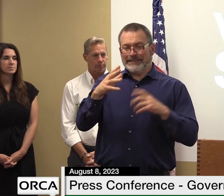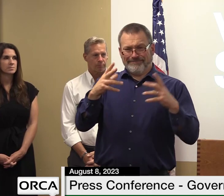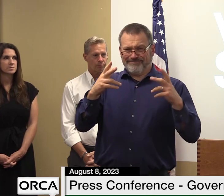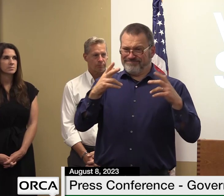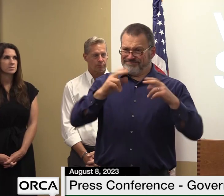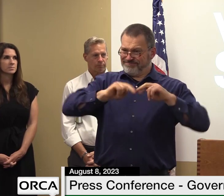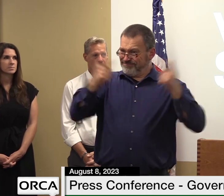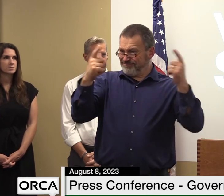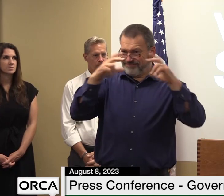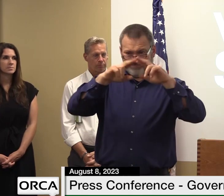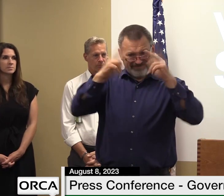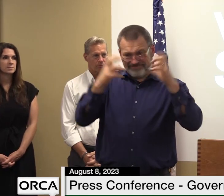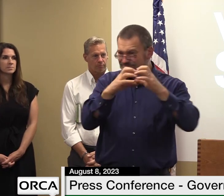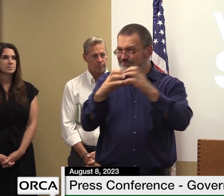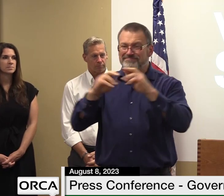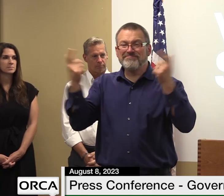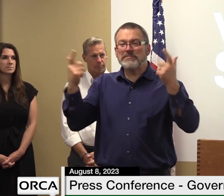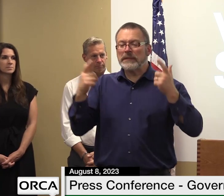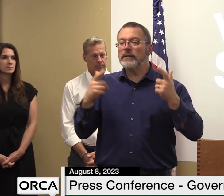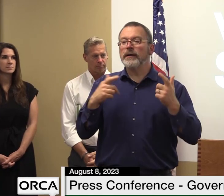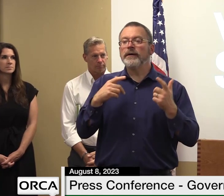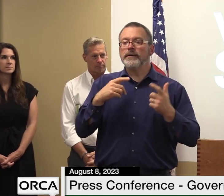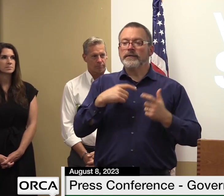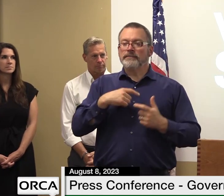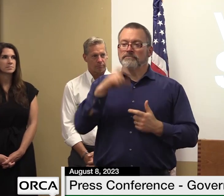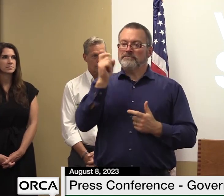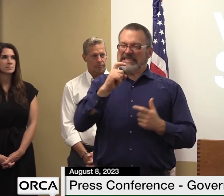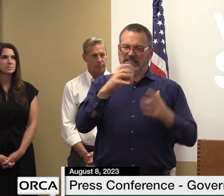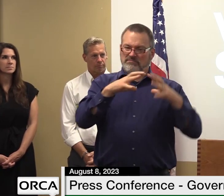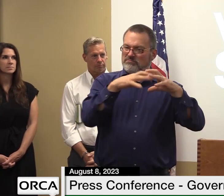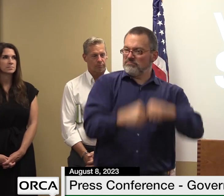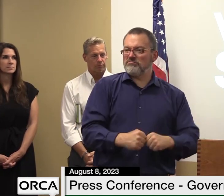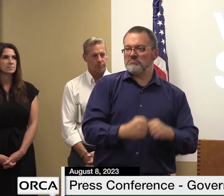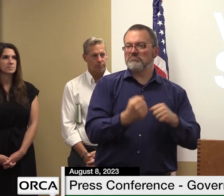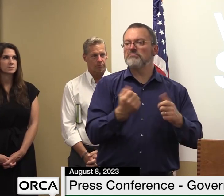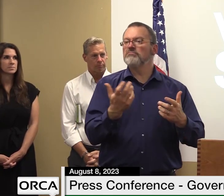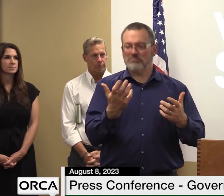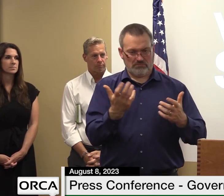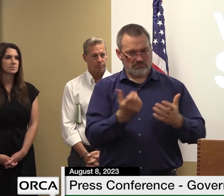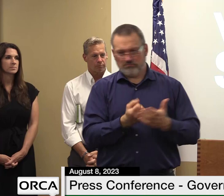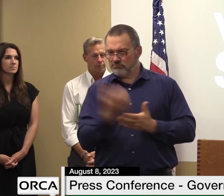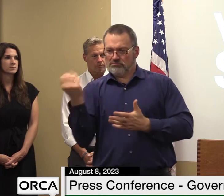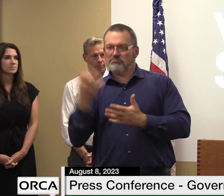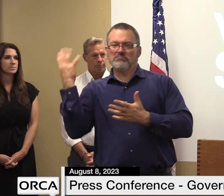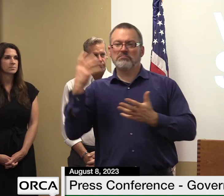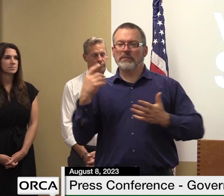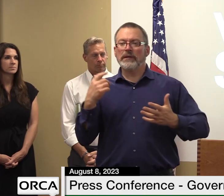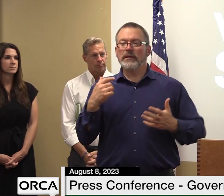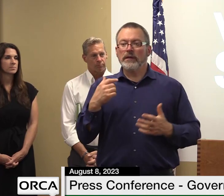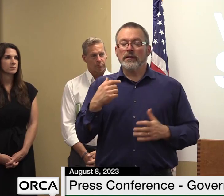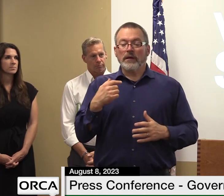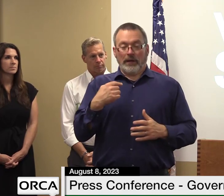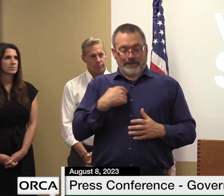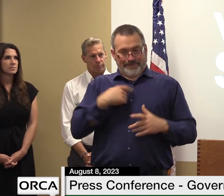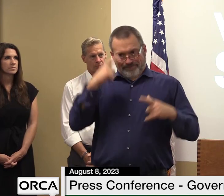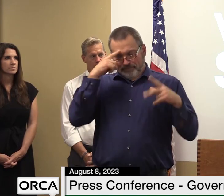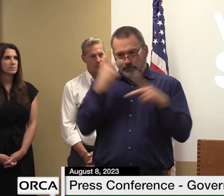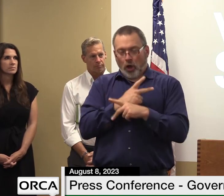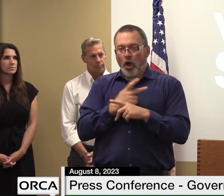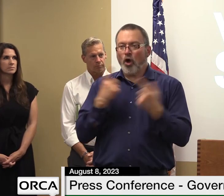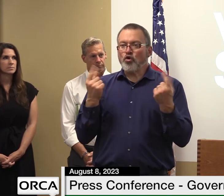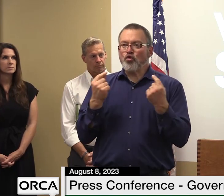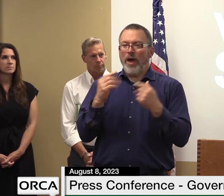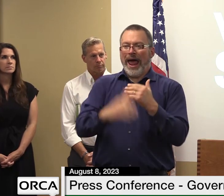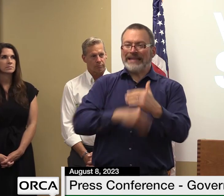longer be utilized and need to be deconstructed uh we are putting together a plan um that will be implemented